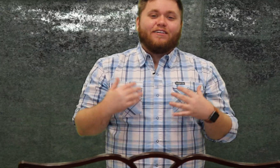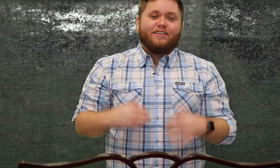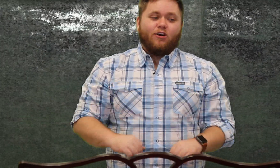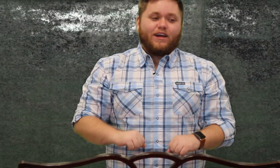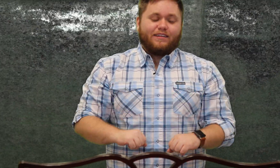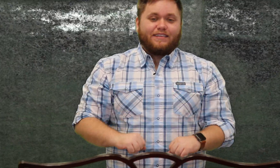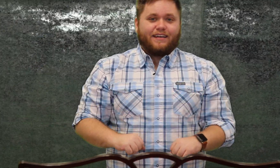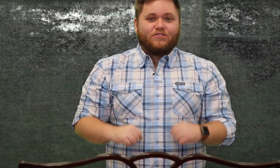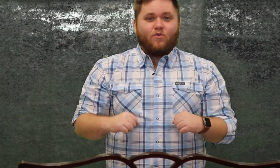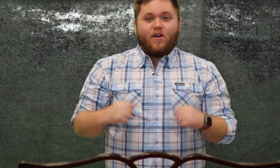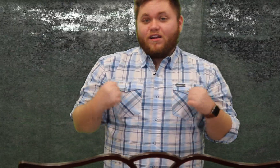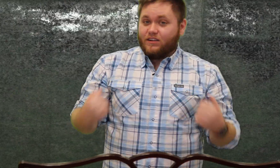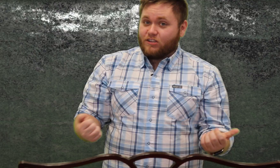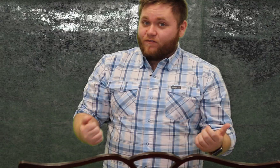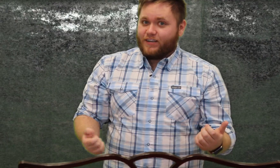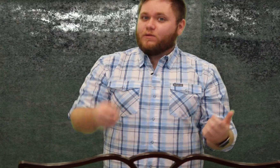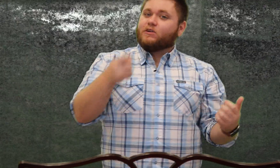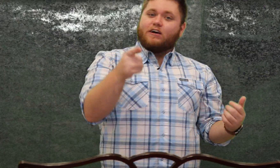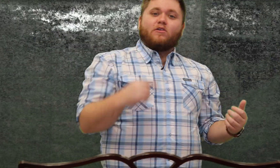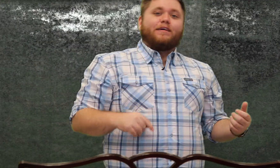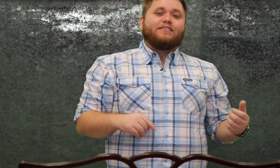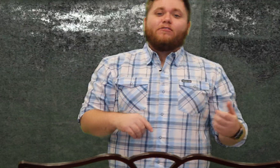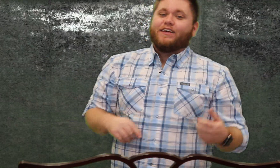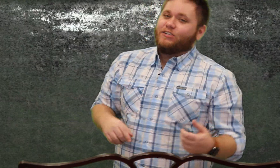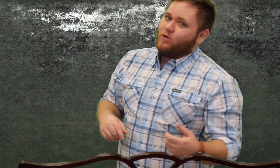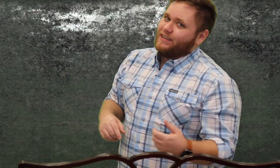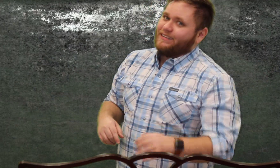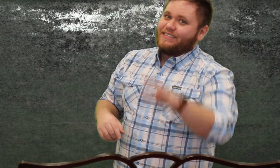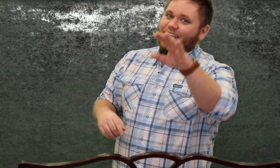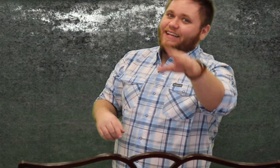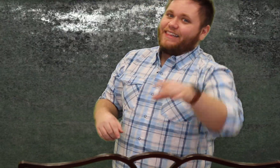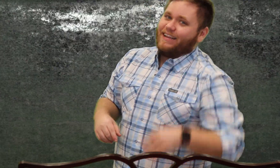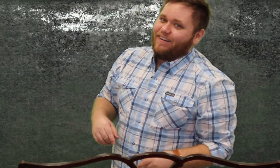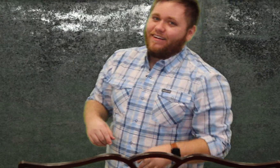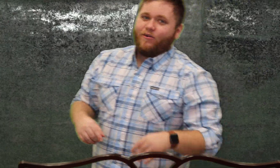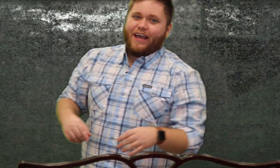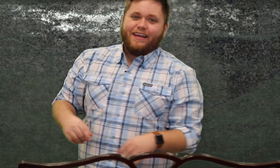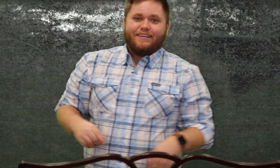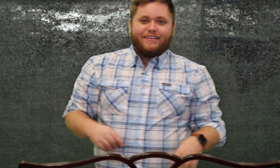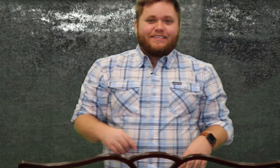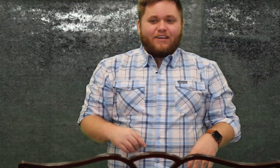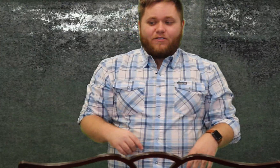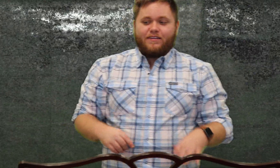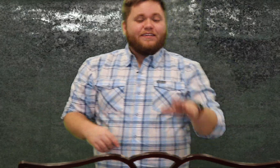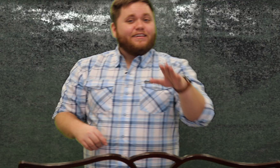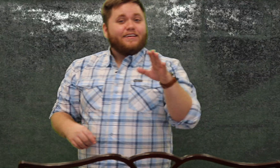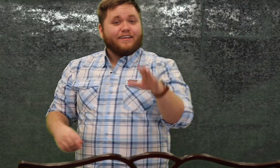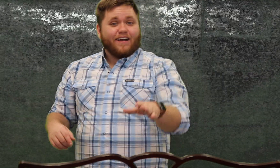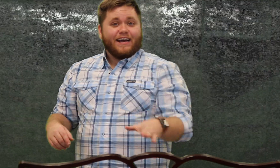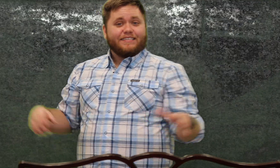codali signs or solfege but we'll talk more about solfege and what it is later okay so guys